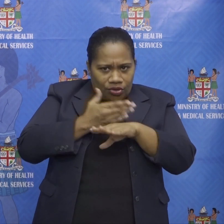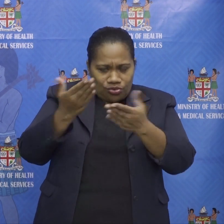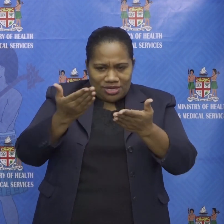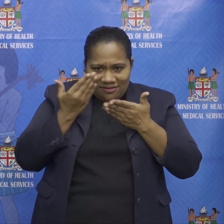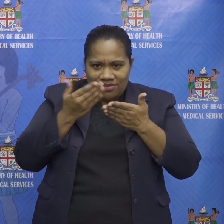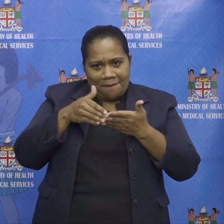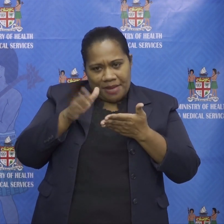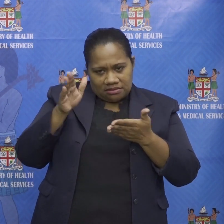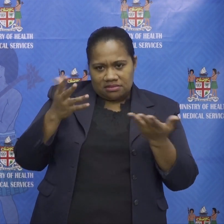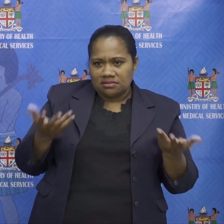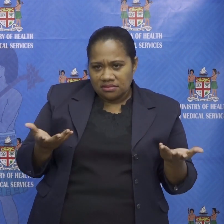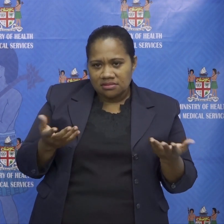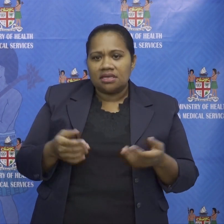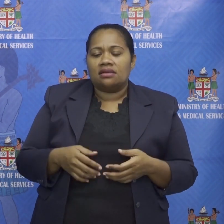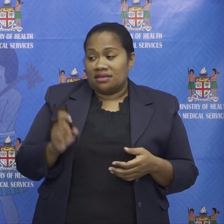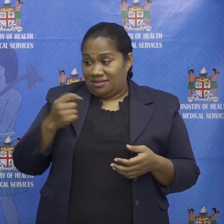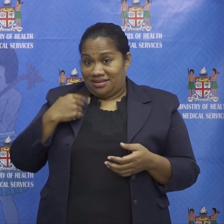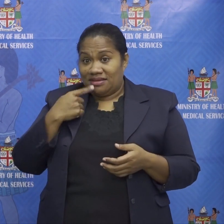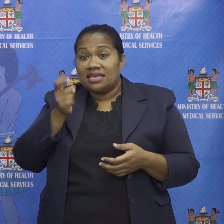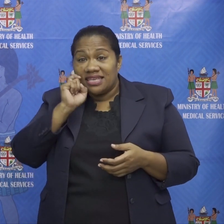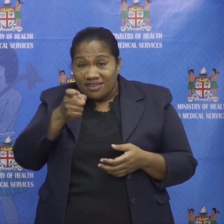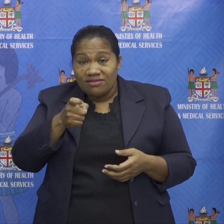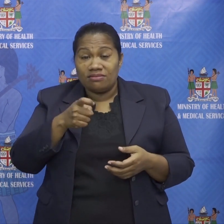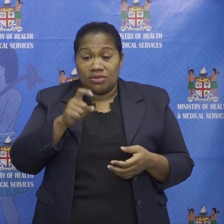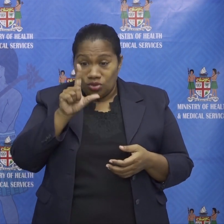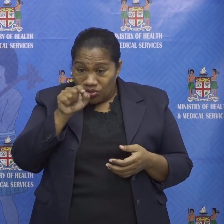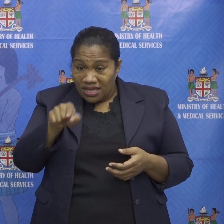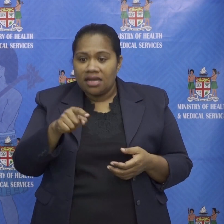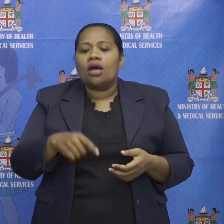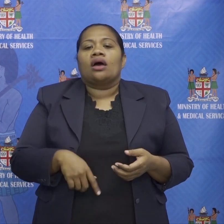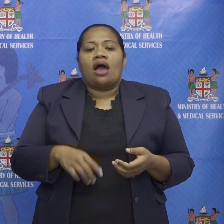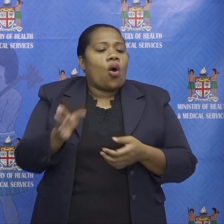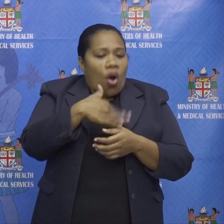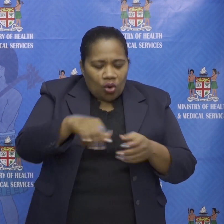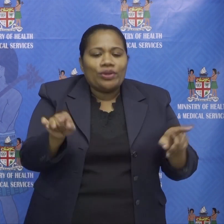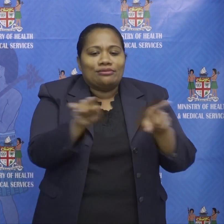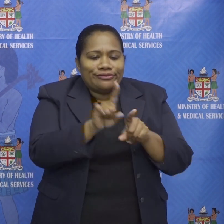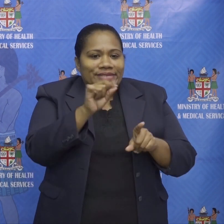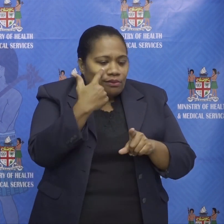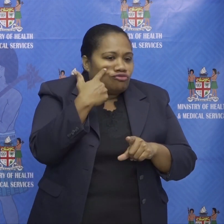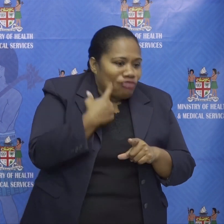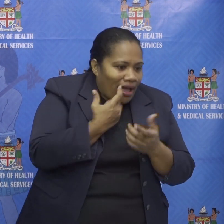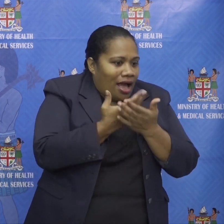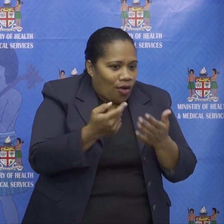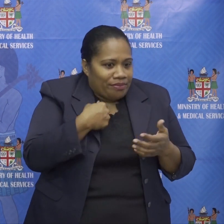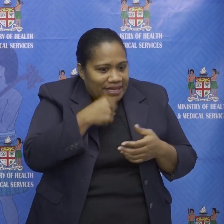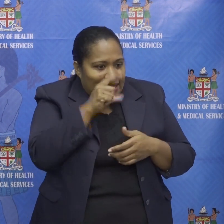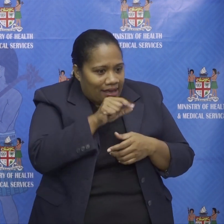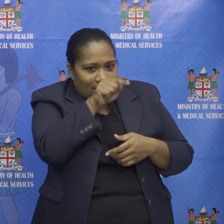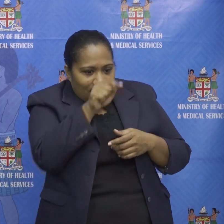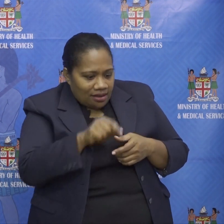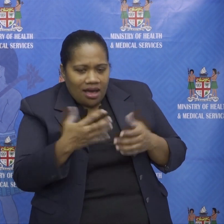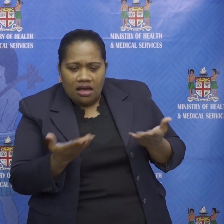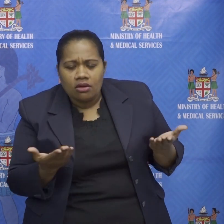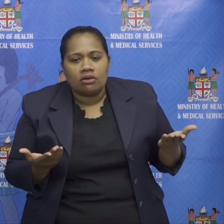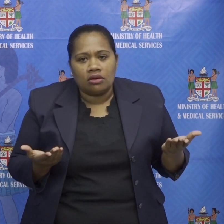one check box all that will happen is that everybody will try to find a loop hole to try and fit the check box recently we talked